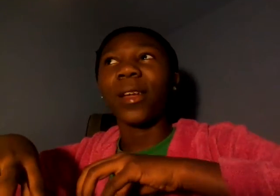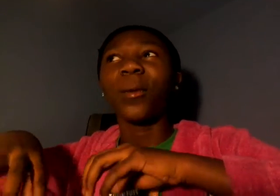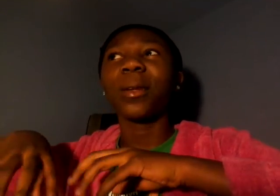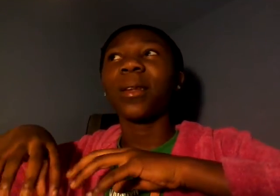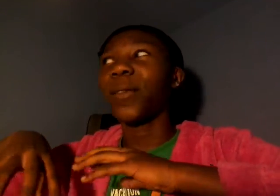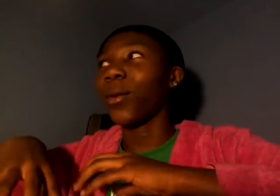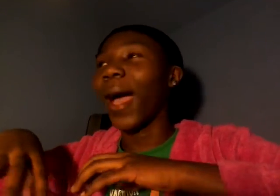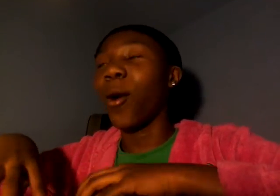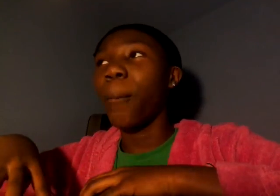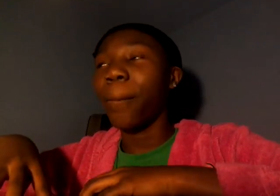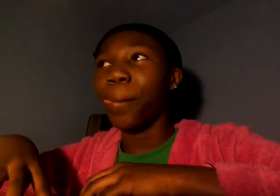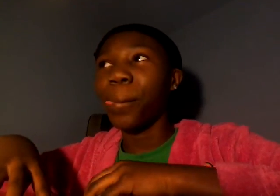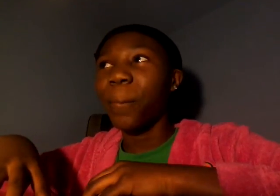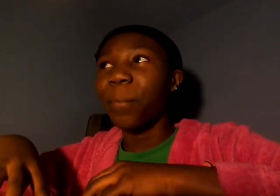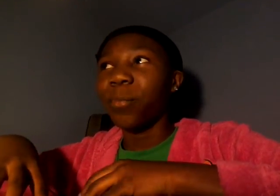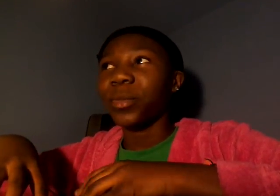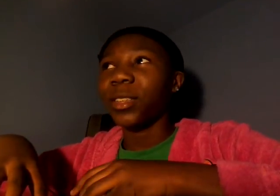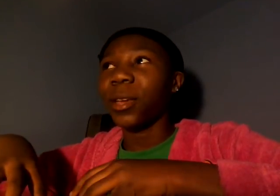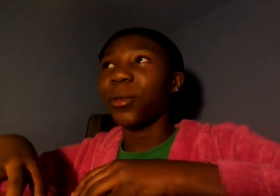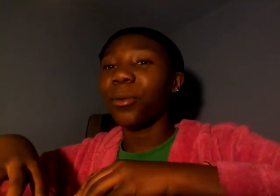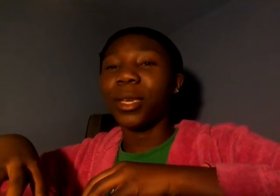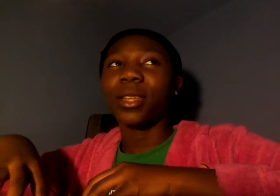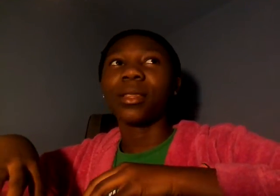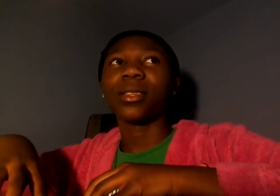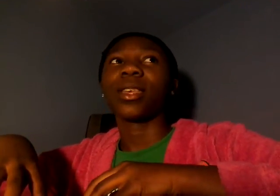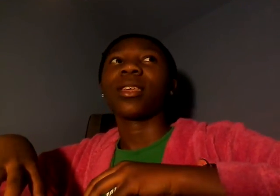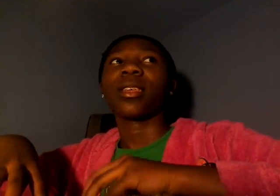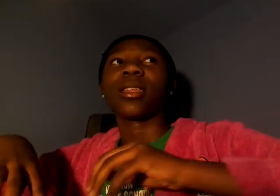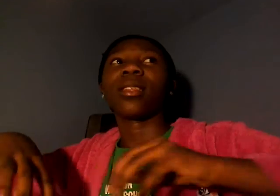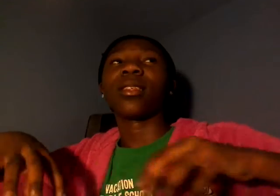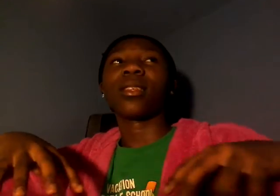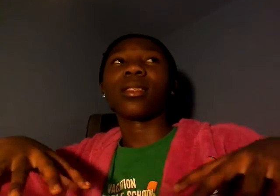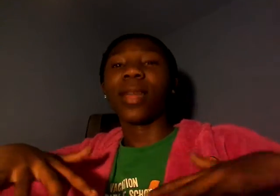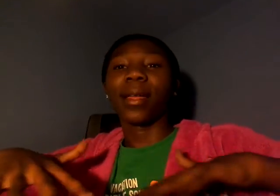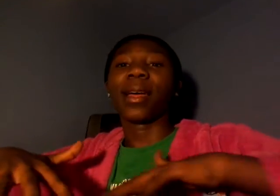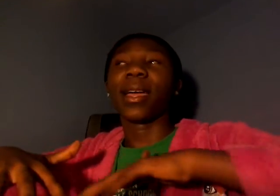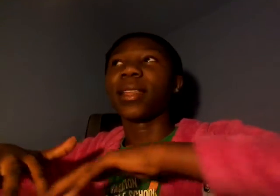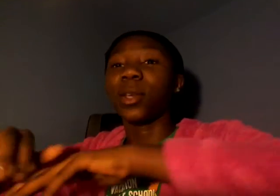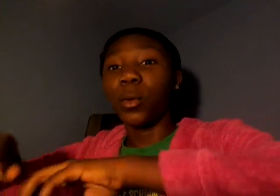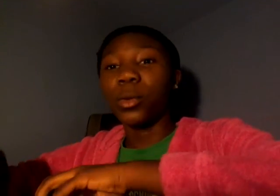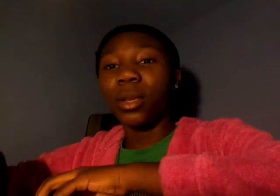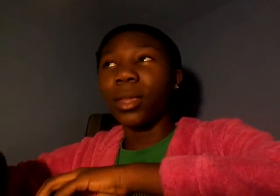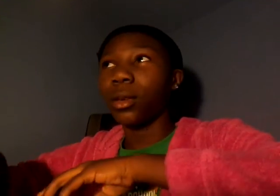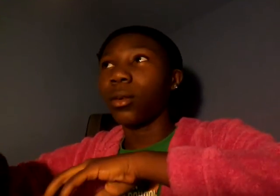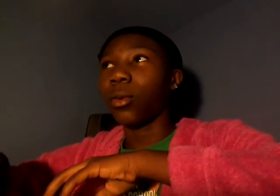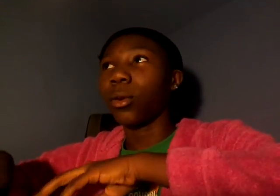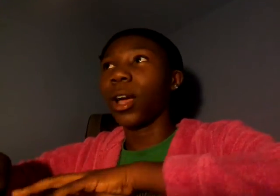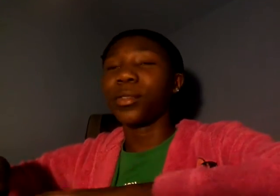i don't get a video out that either means that i had to go do something or i was